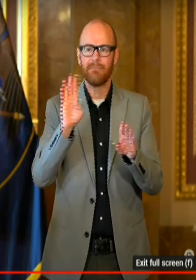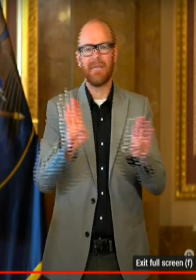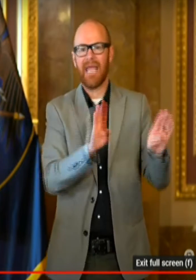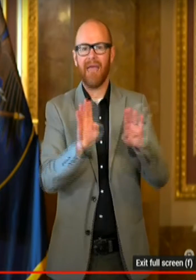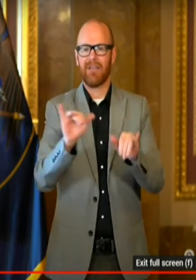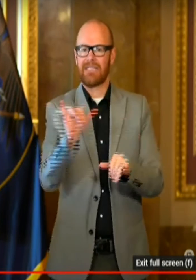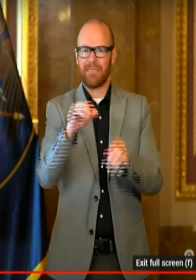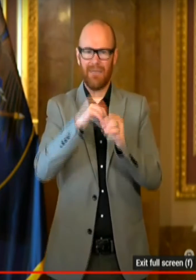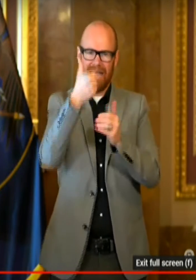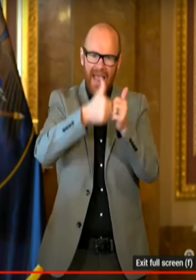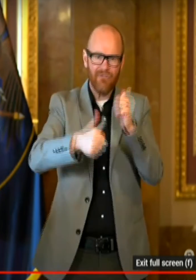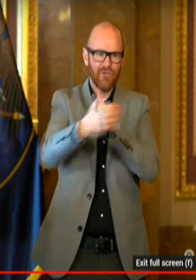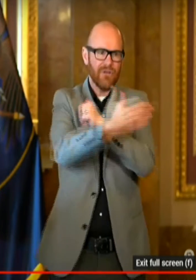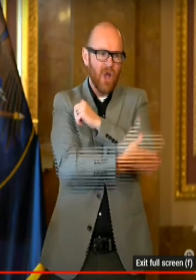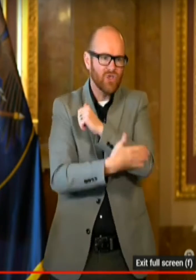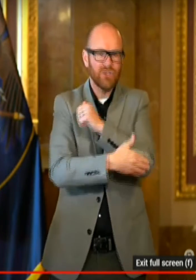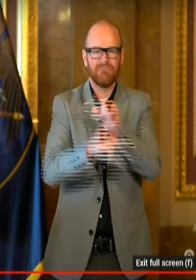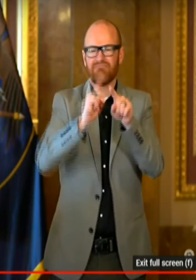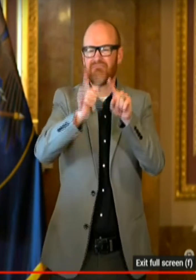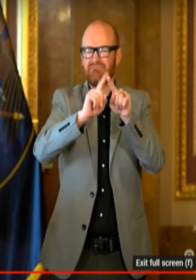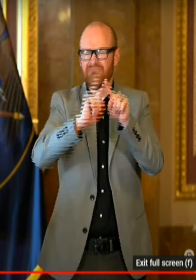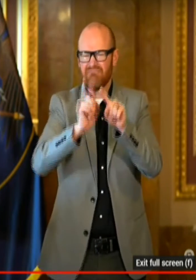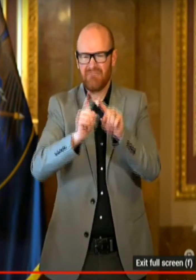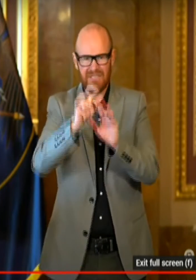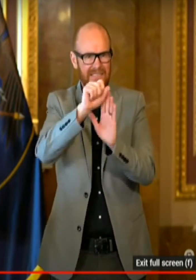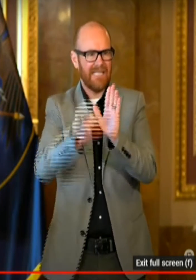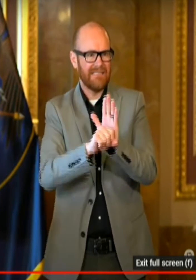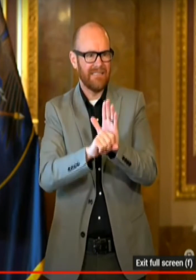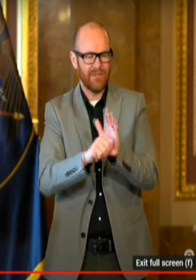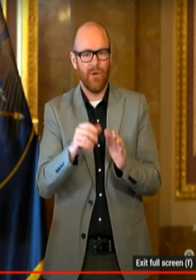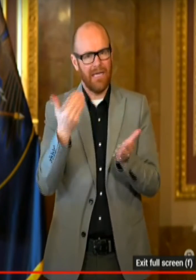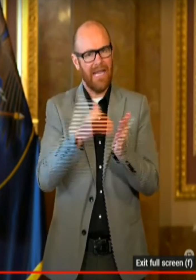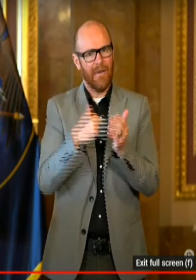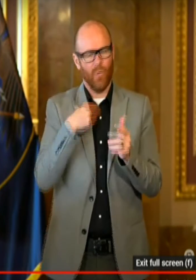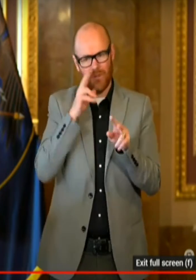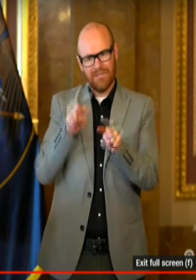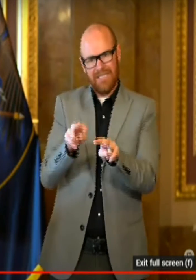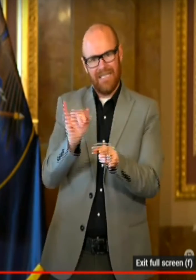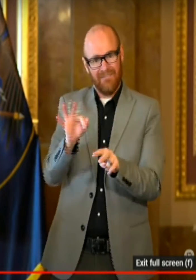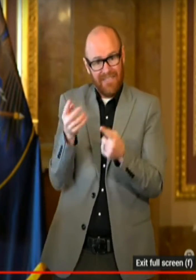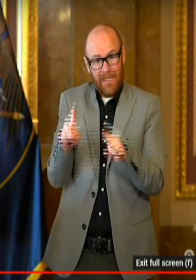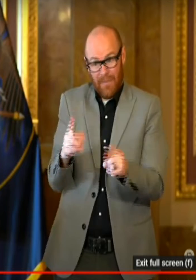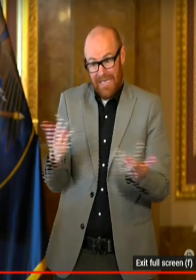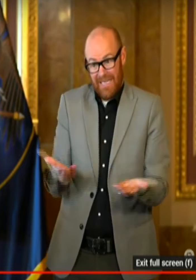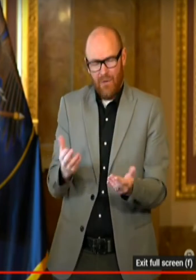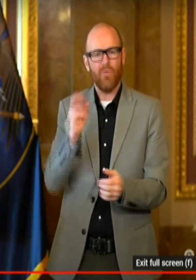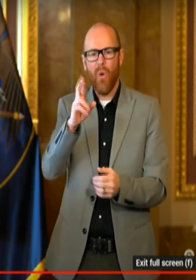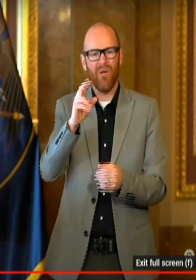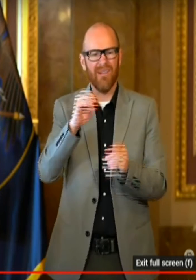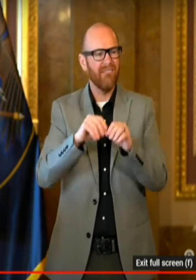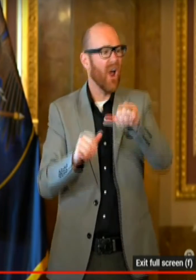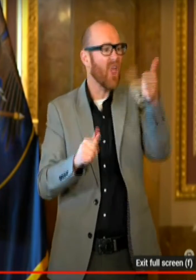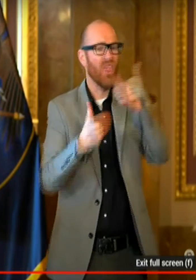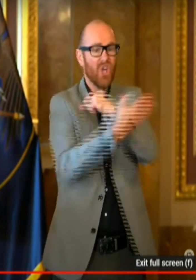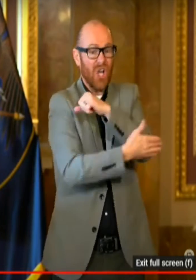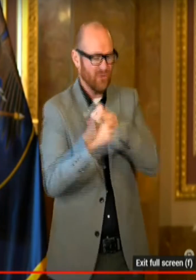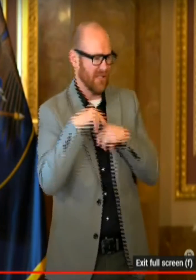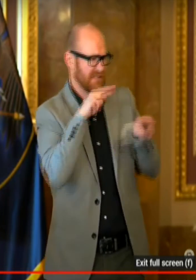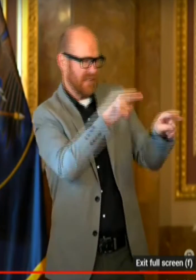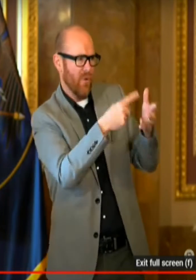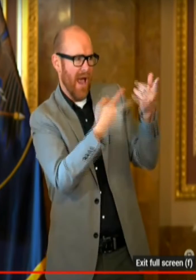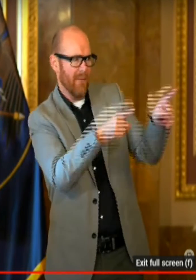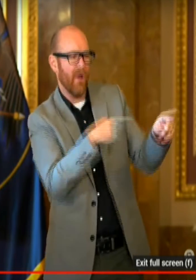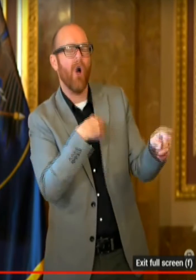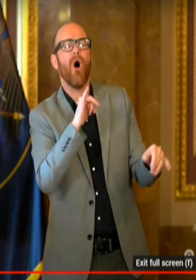in every state. And so we'll be able to see that whether it's happening here at home or somewhere else and be able to respond quickly